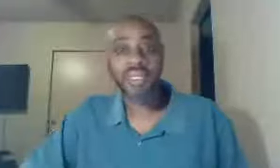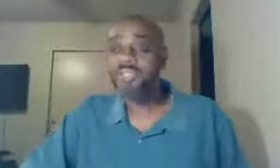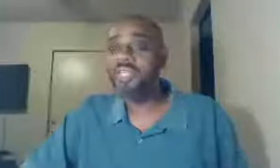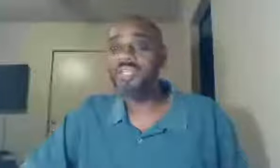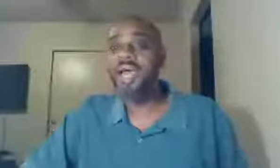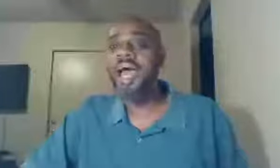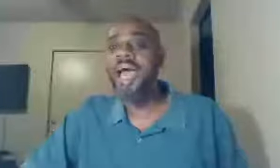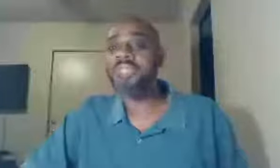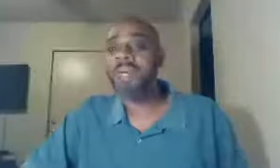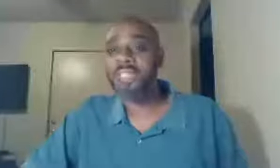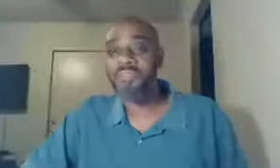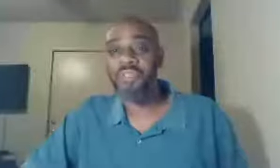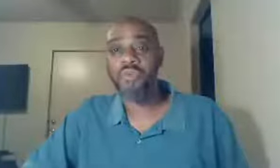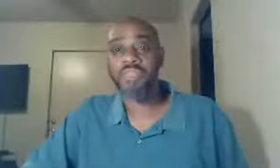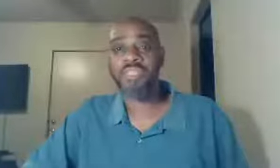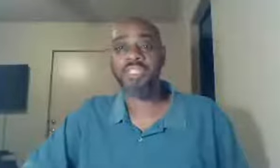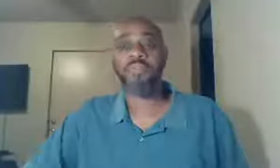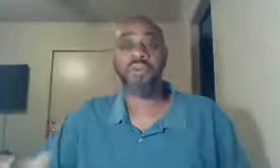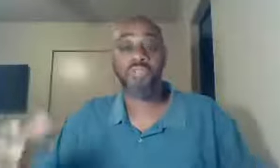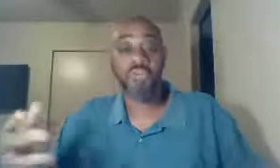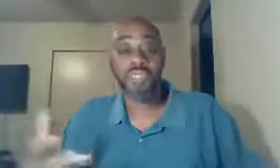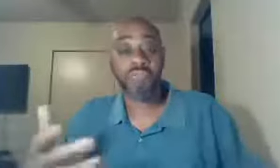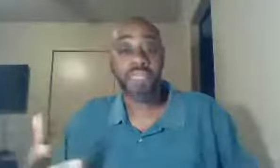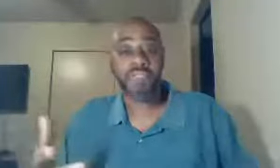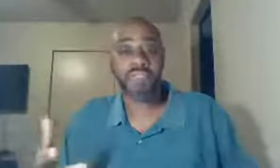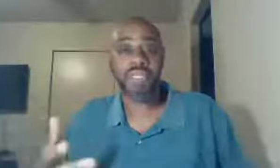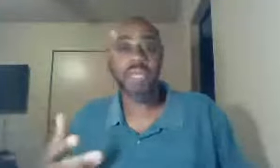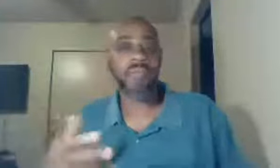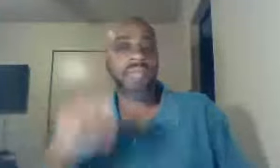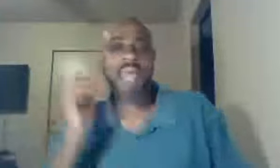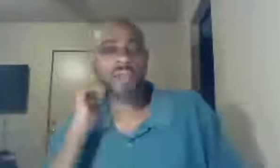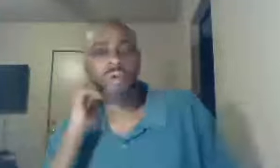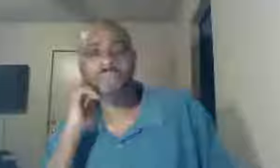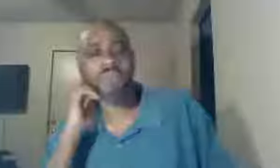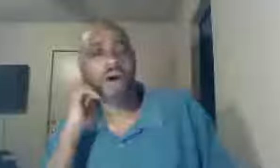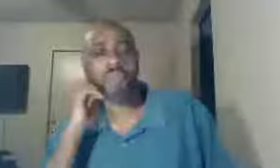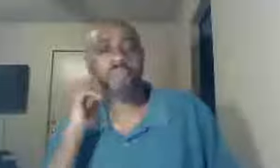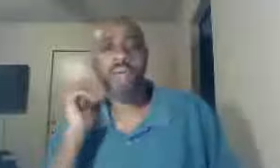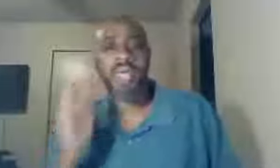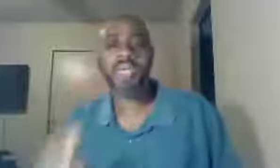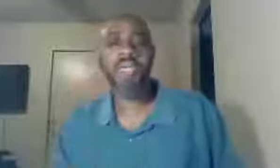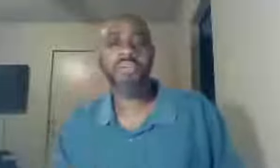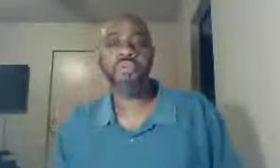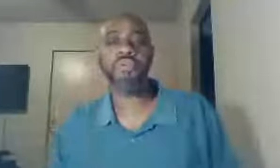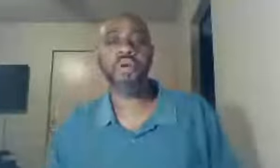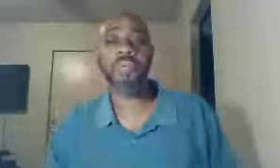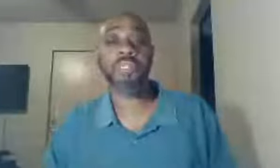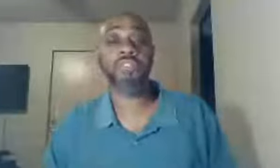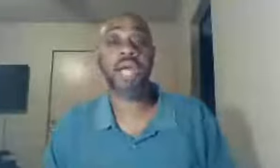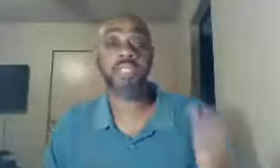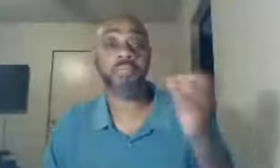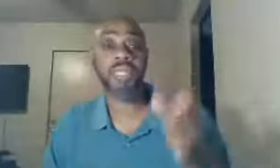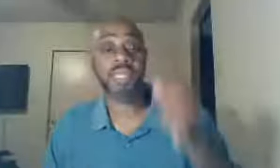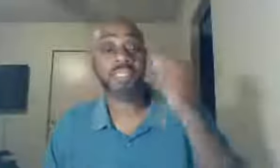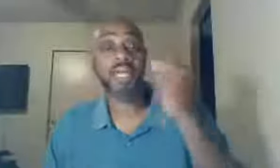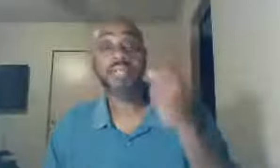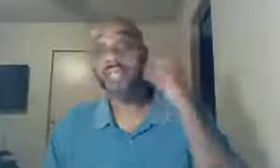see, I ask myself these questions, as a person who is in ministry, because I don't want to fall prey, to so busy trying to please, the